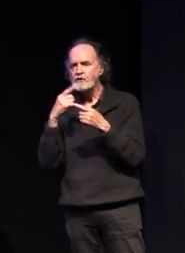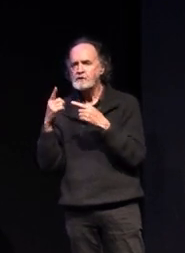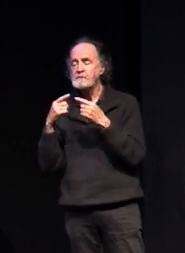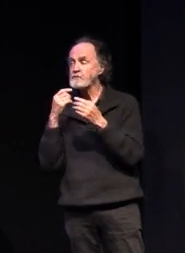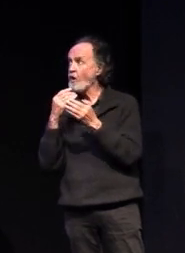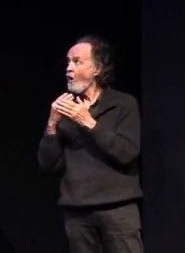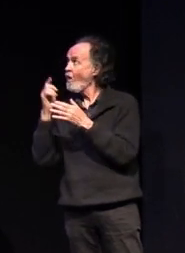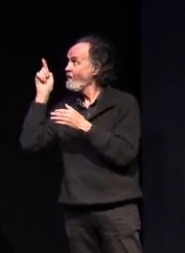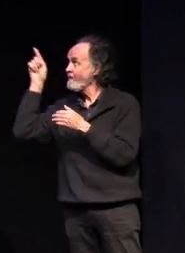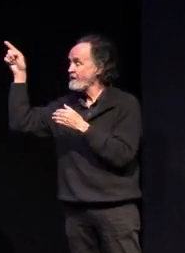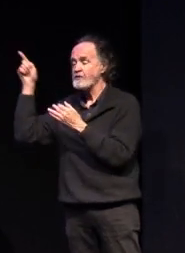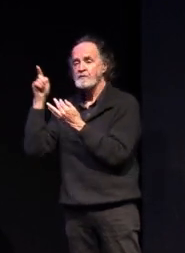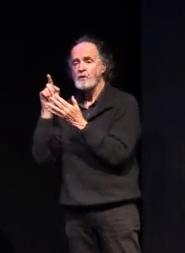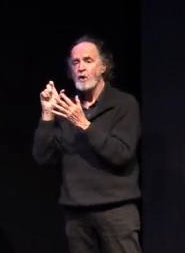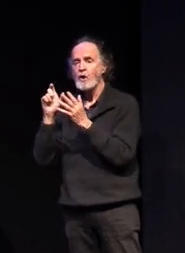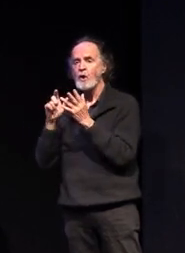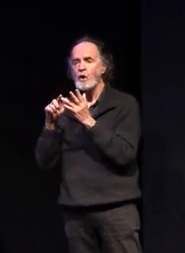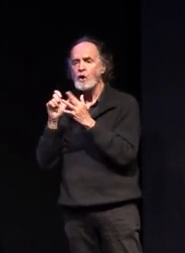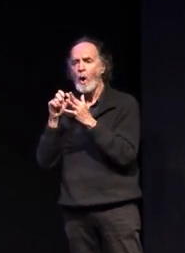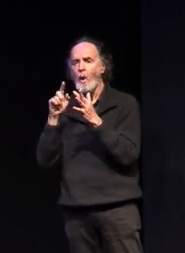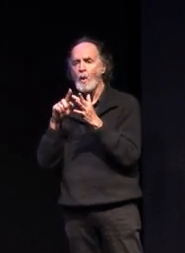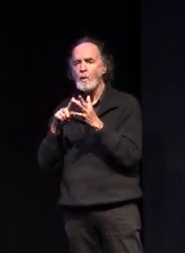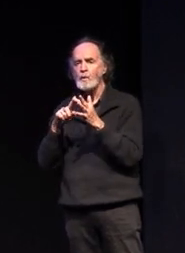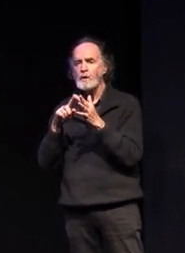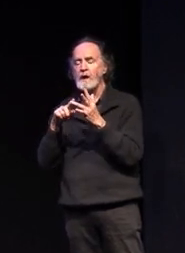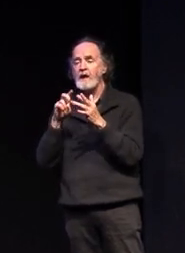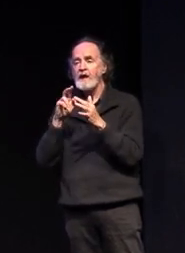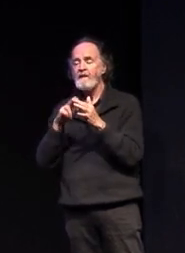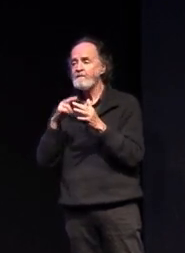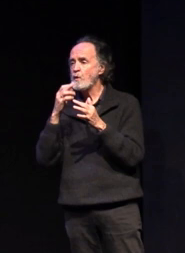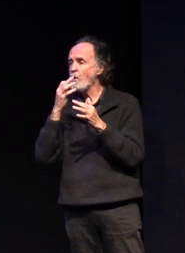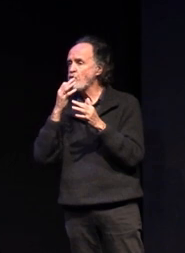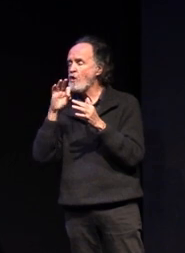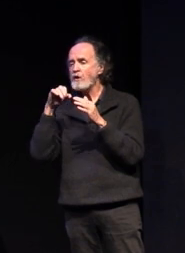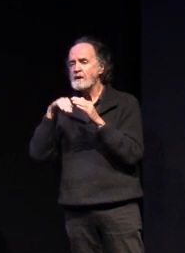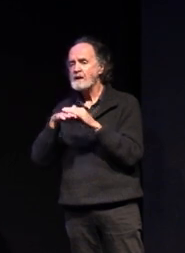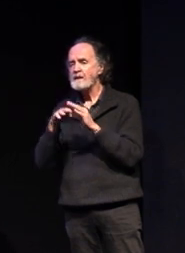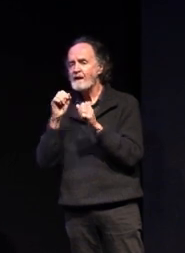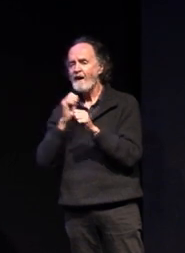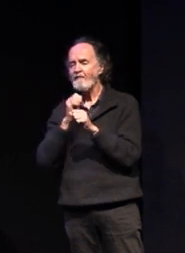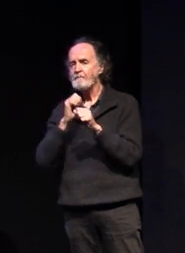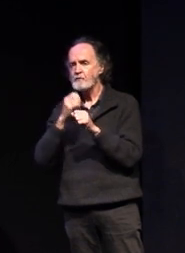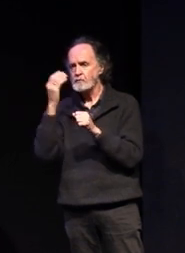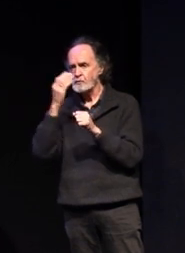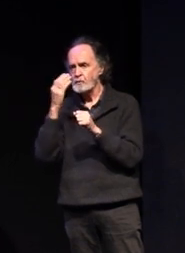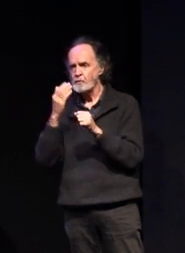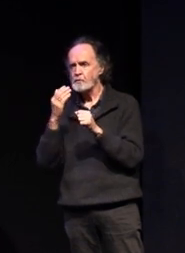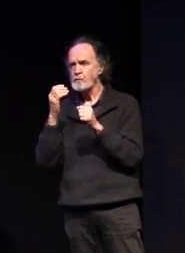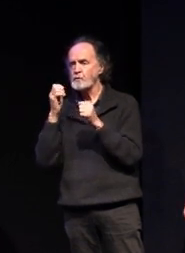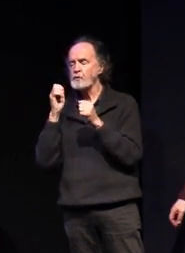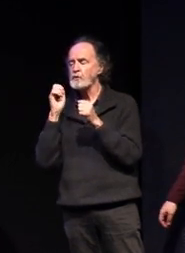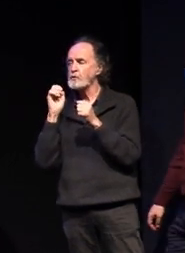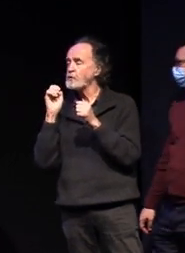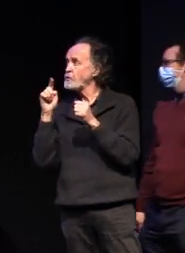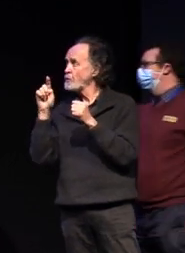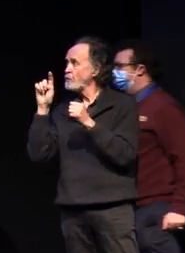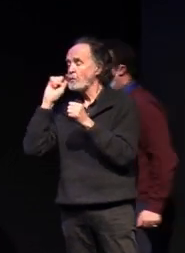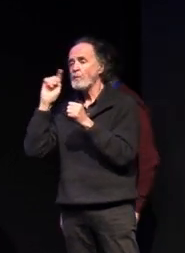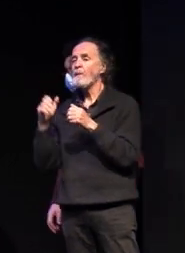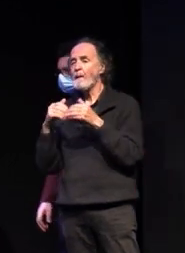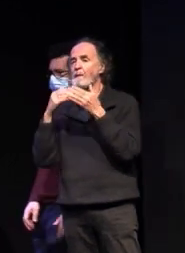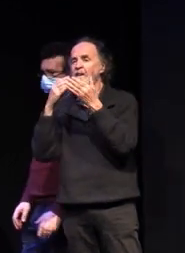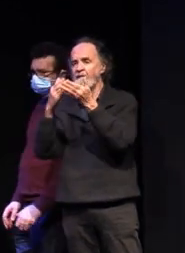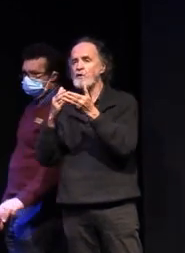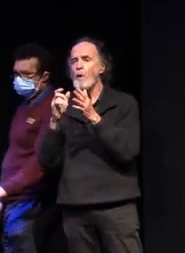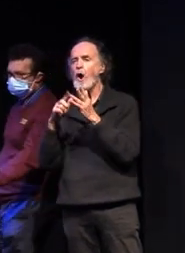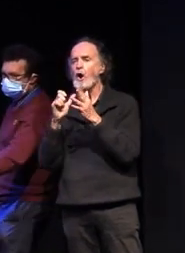with you using that unique code if you're not in our current government schools then part of that expression of interest will gather some of that information information